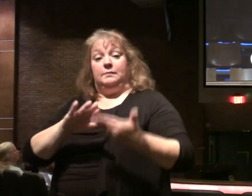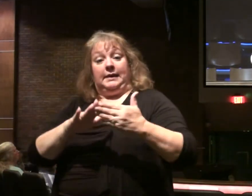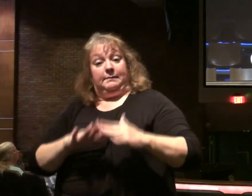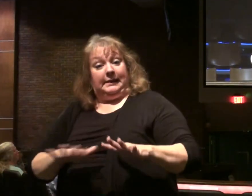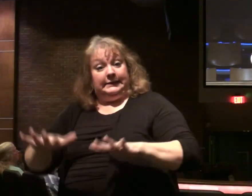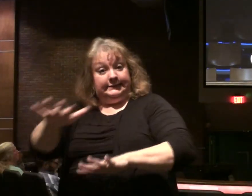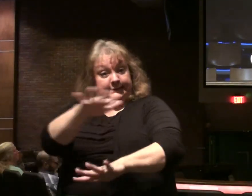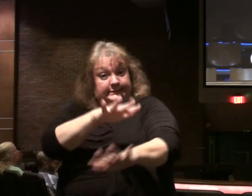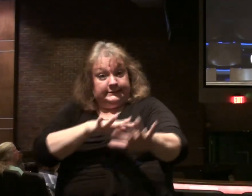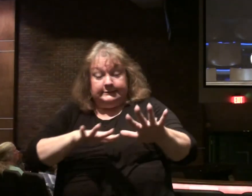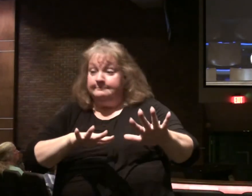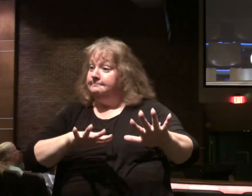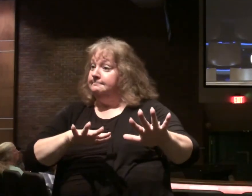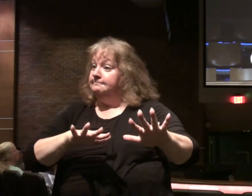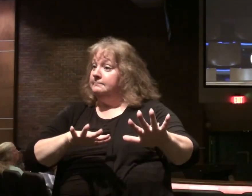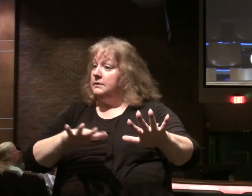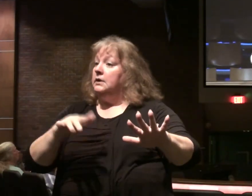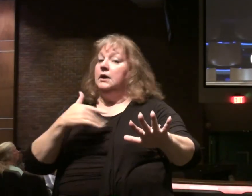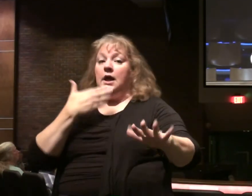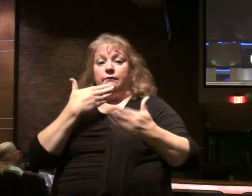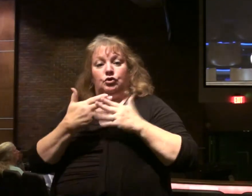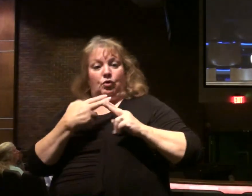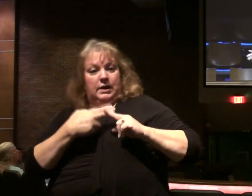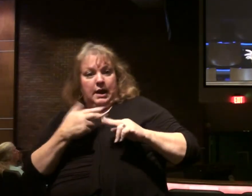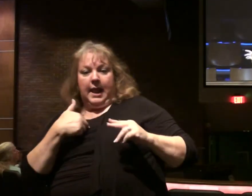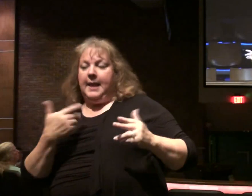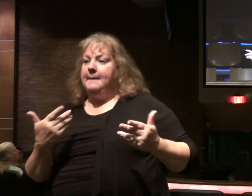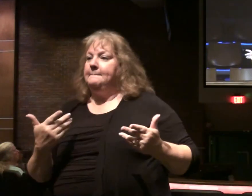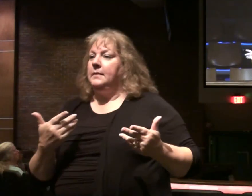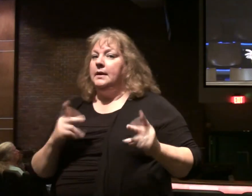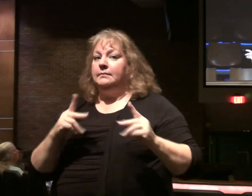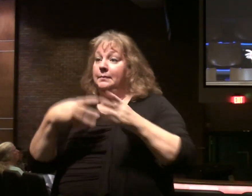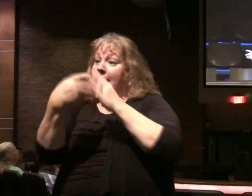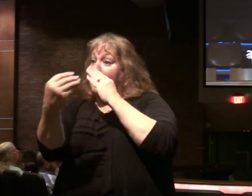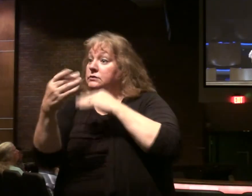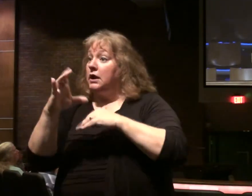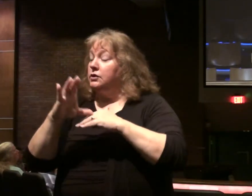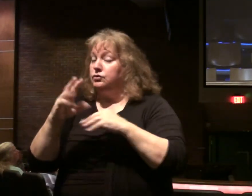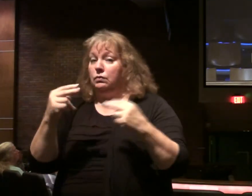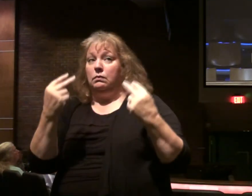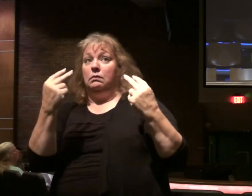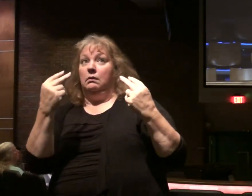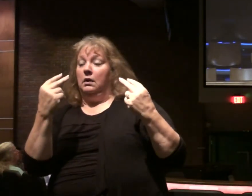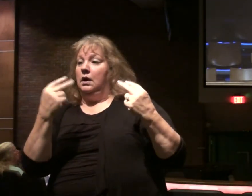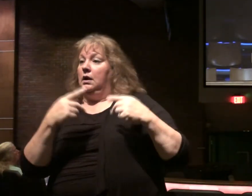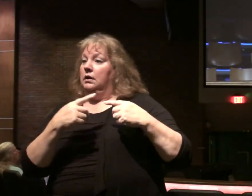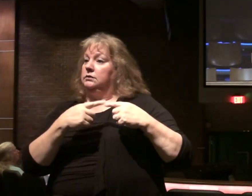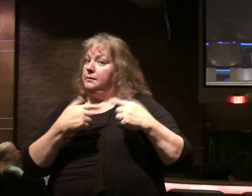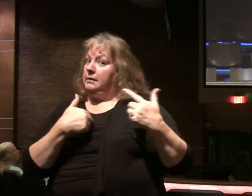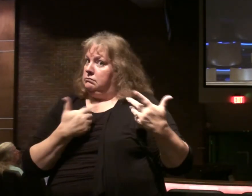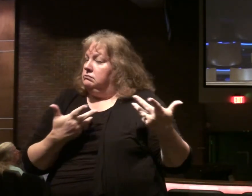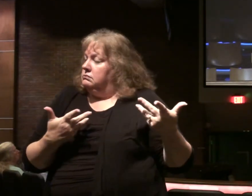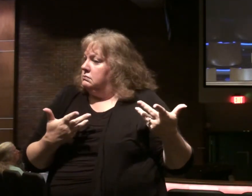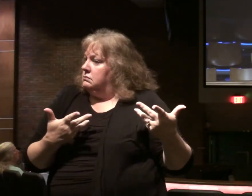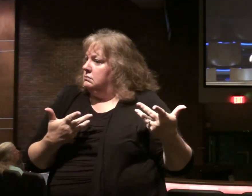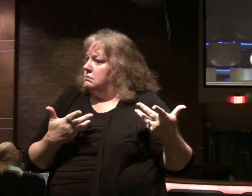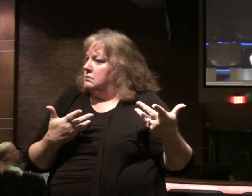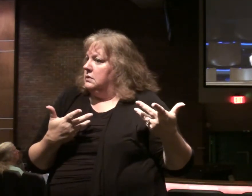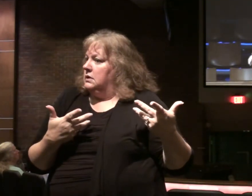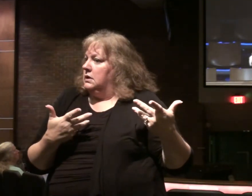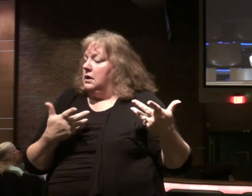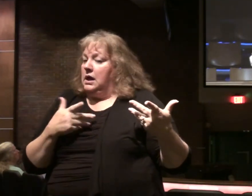all men. As far as it depends on us. We should have good reputation. With those outside the church. As far as it depends on us. We don't